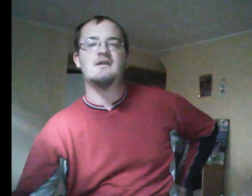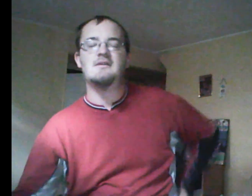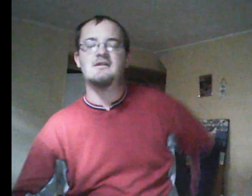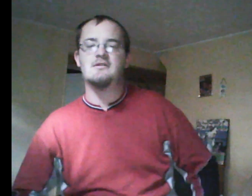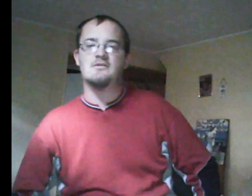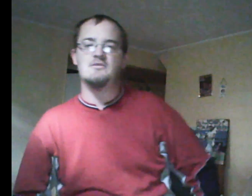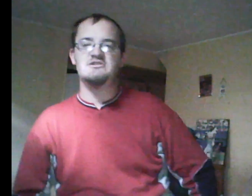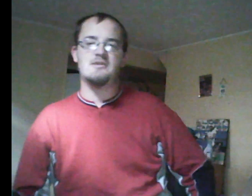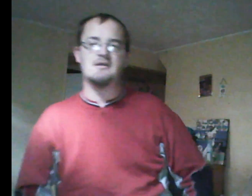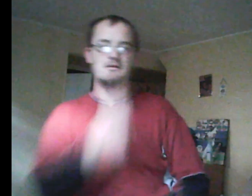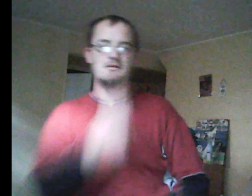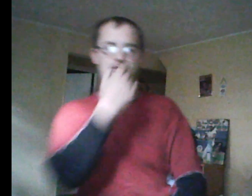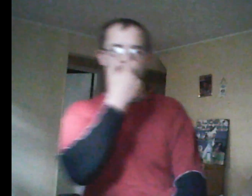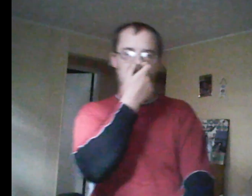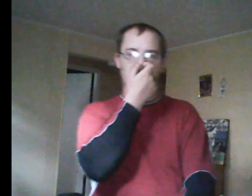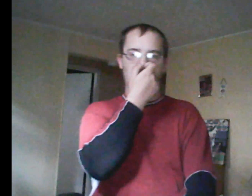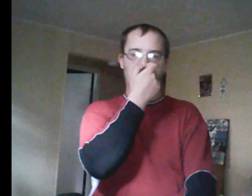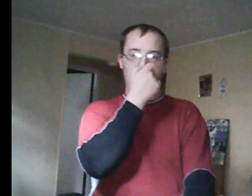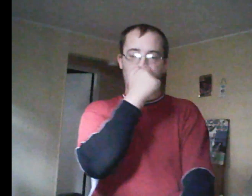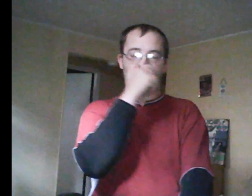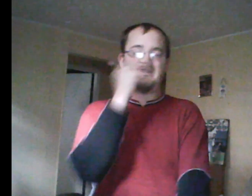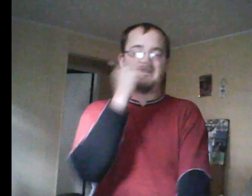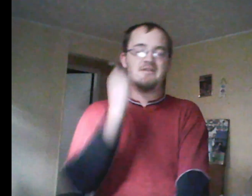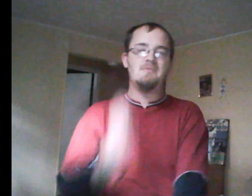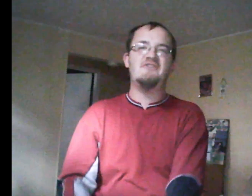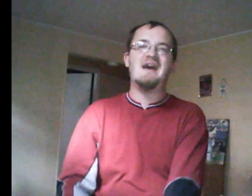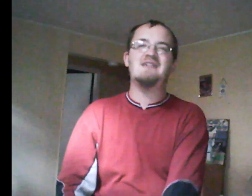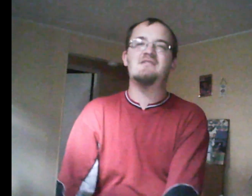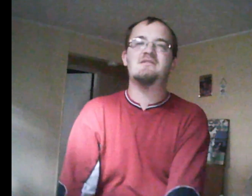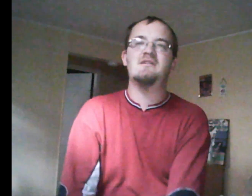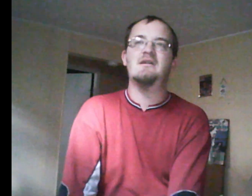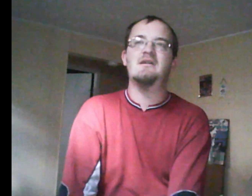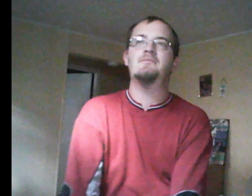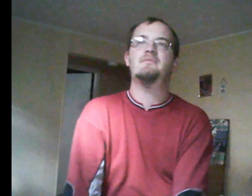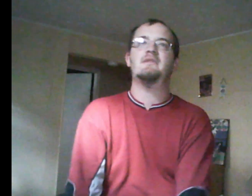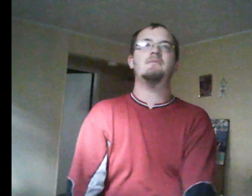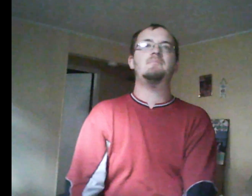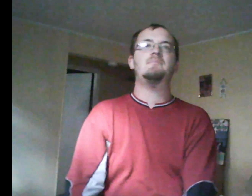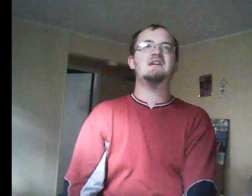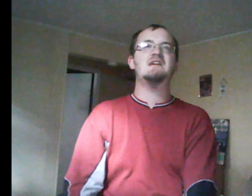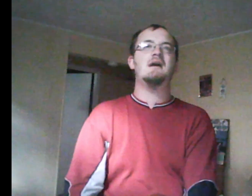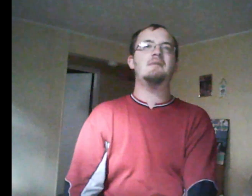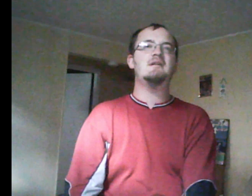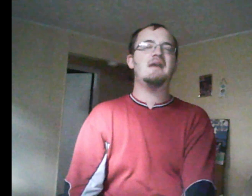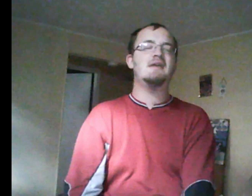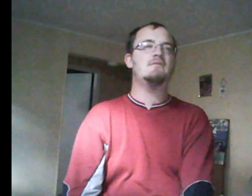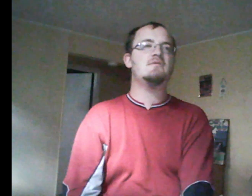fact is, you know, Emma wanted to hang out with some people. She could have found secondary characters that